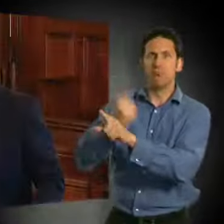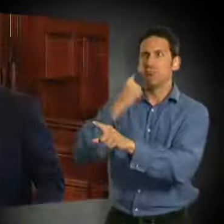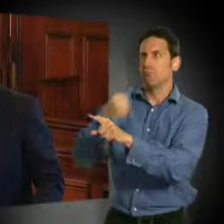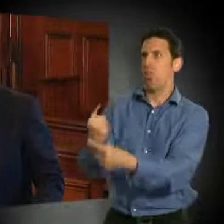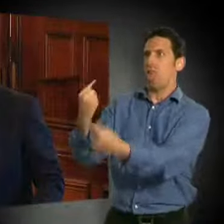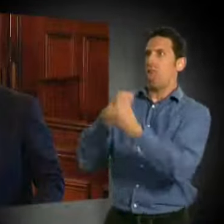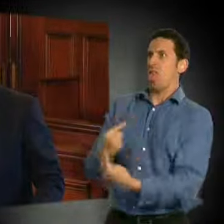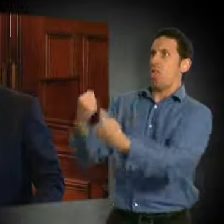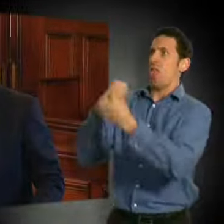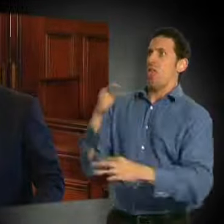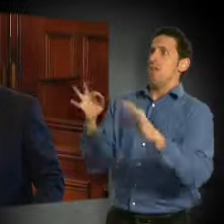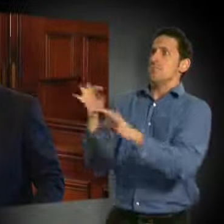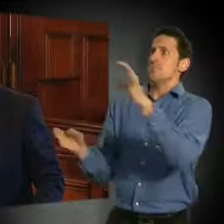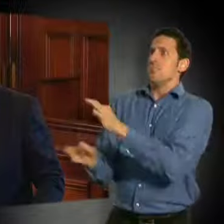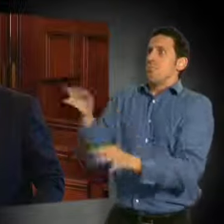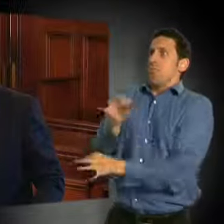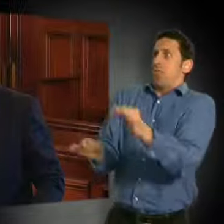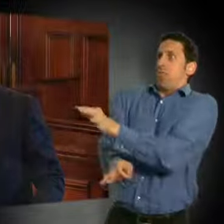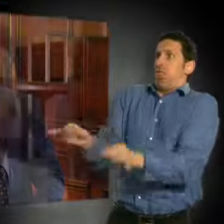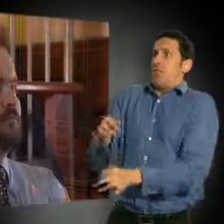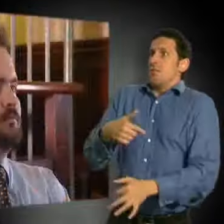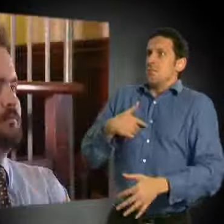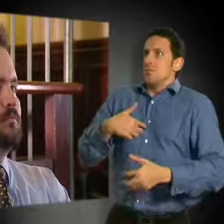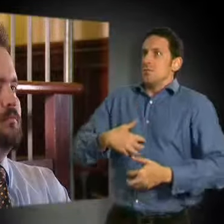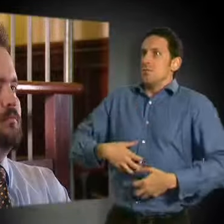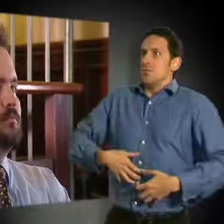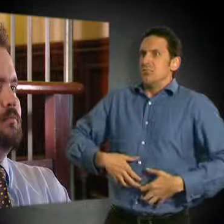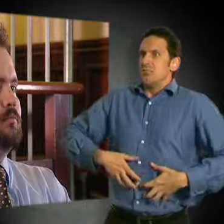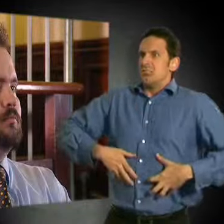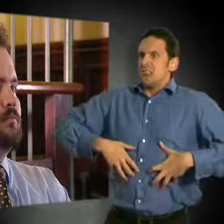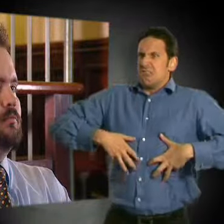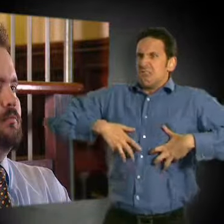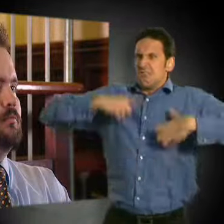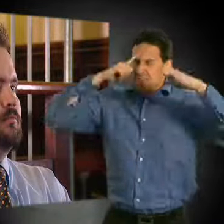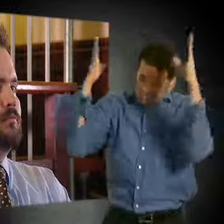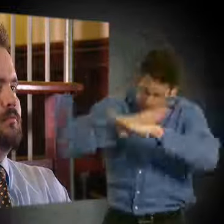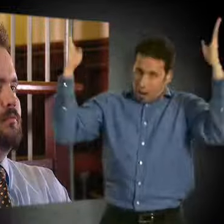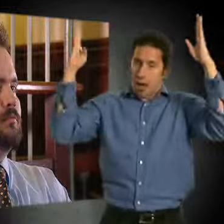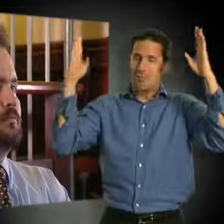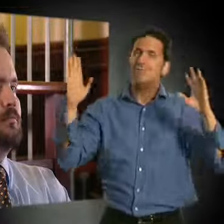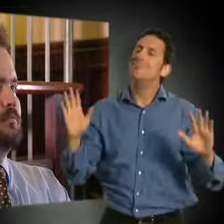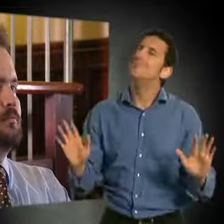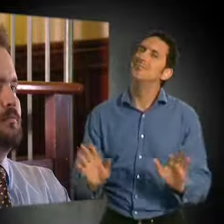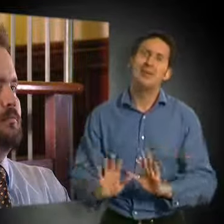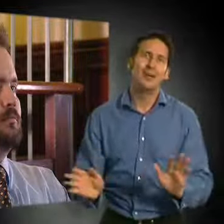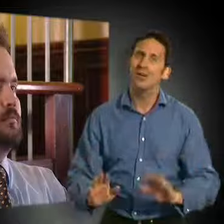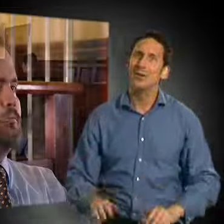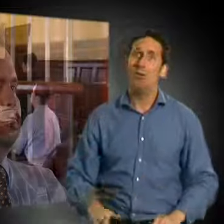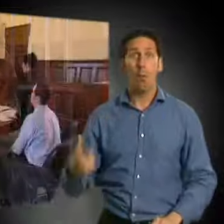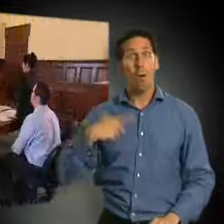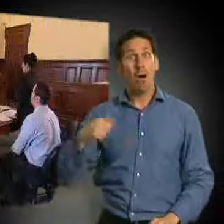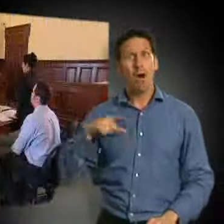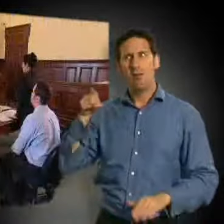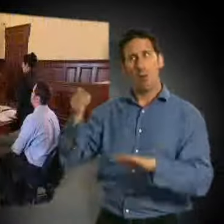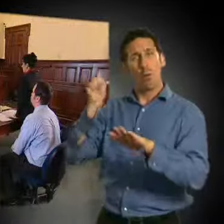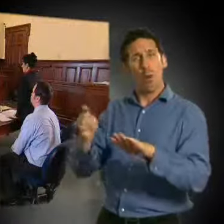don't agree with what they are saying about you. It's easy to get angry at things when you think someone has said the wrong thing about you.